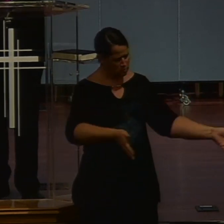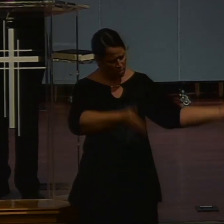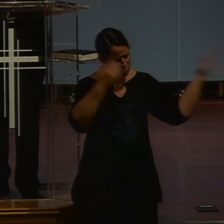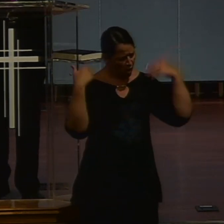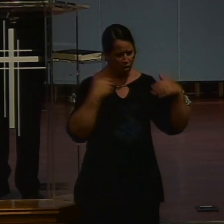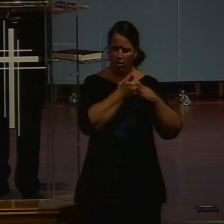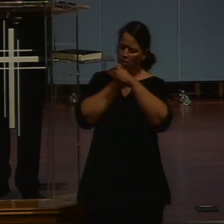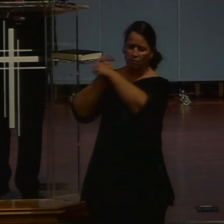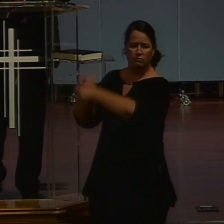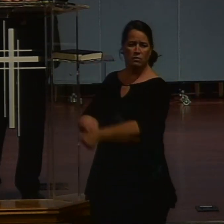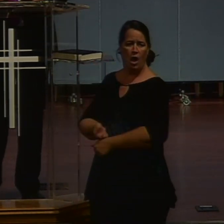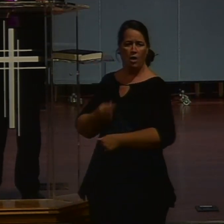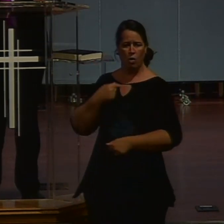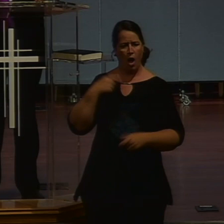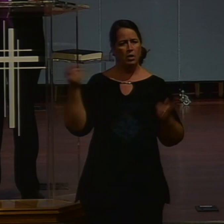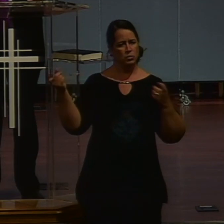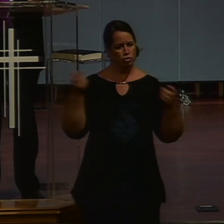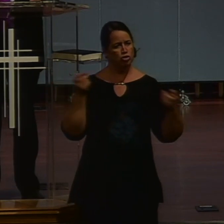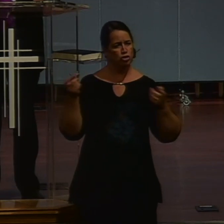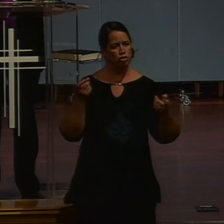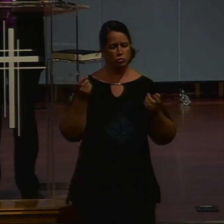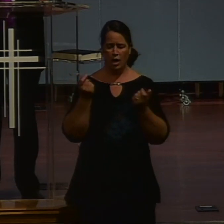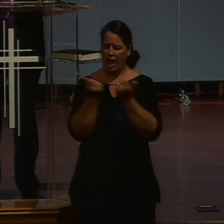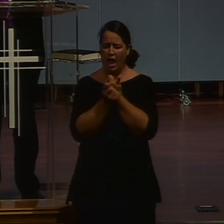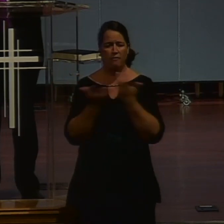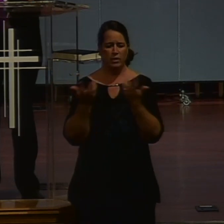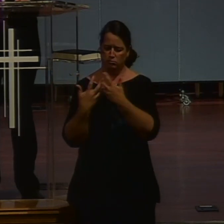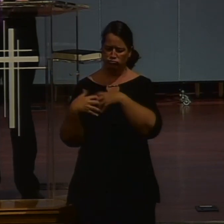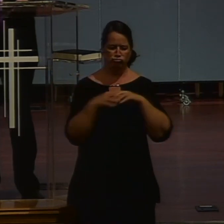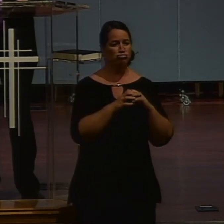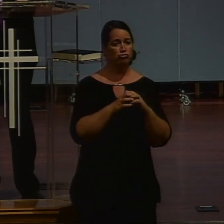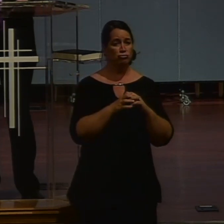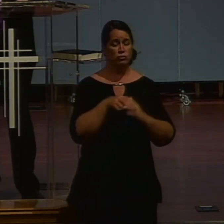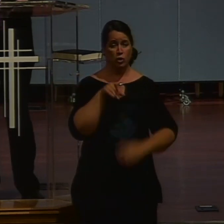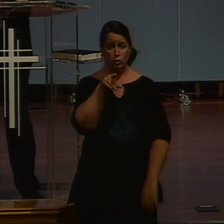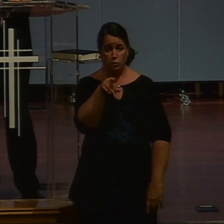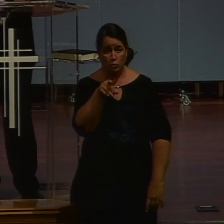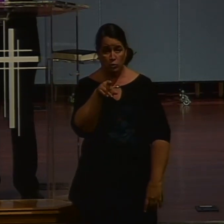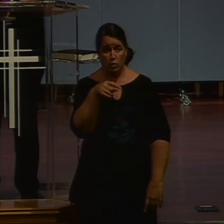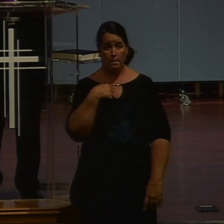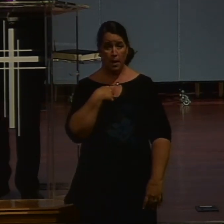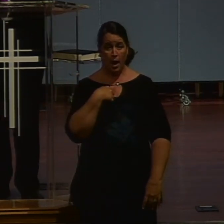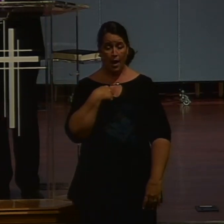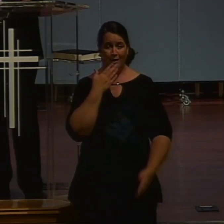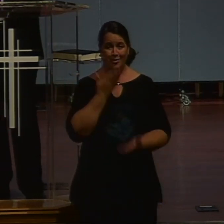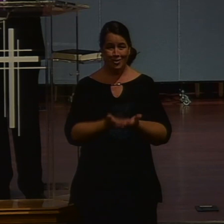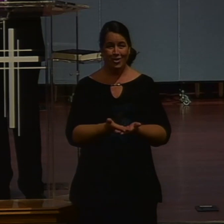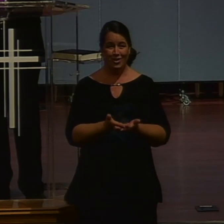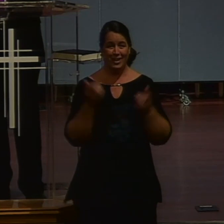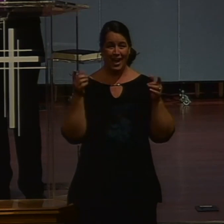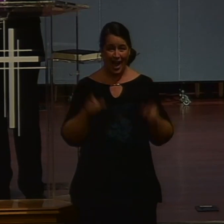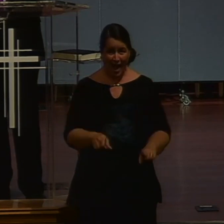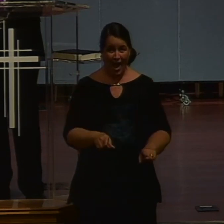love him, for those who are the called according to his purposes, he is the guy who is working all things for our good. And so it is the time